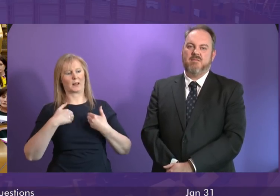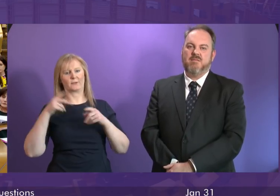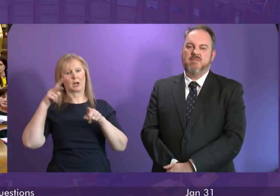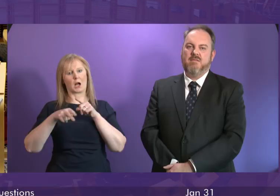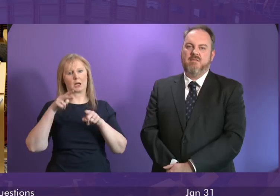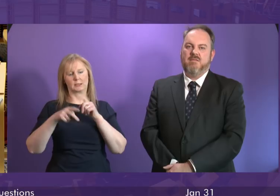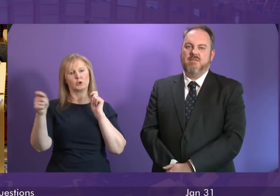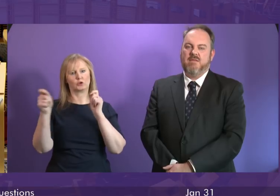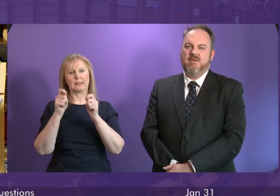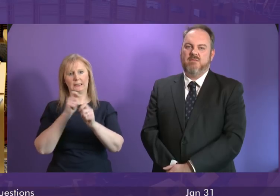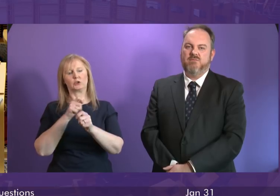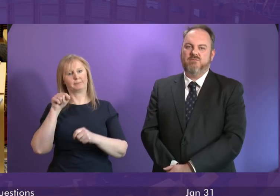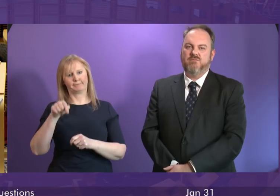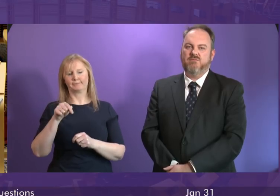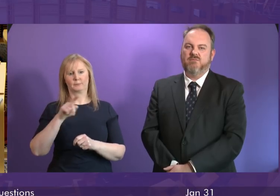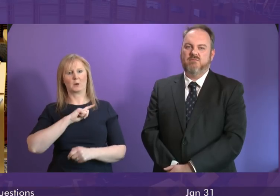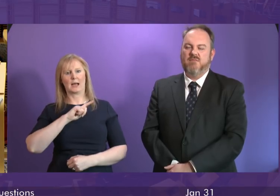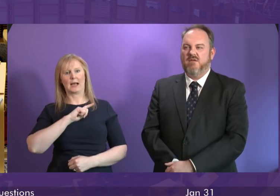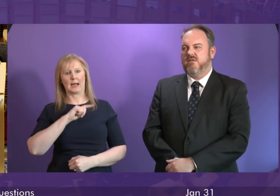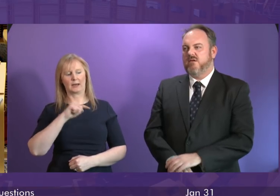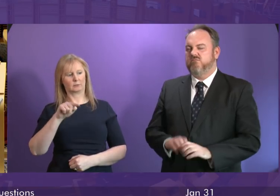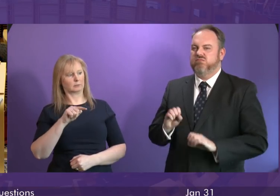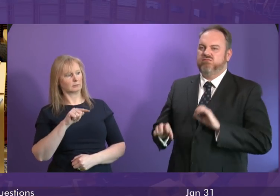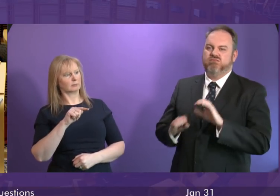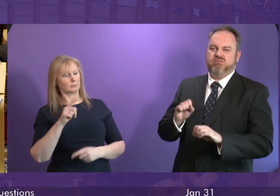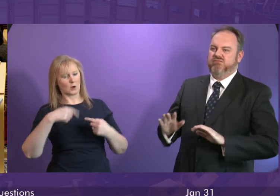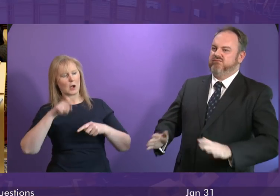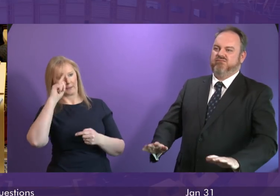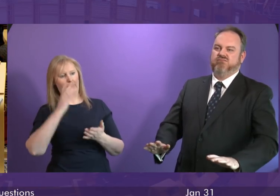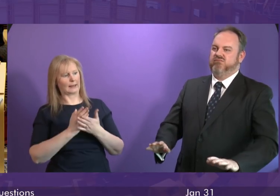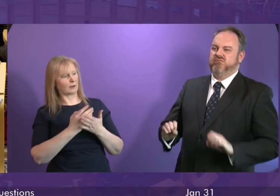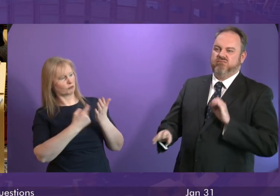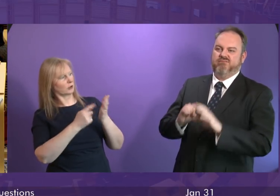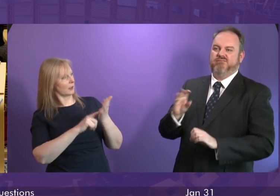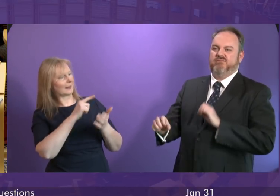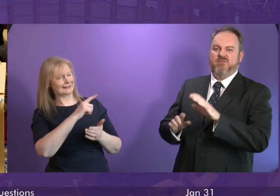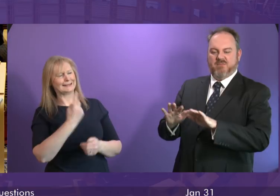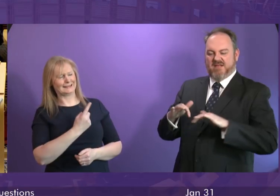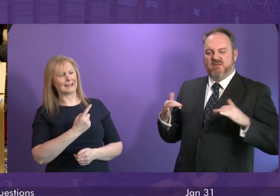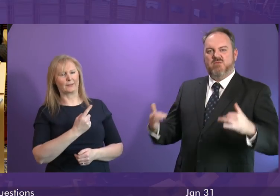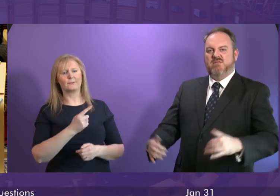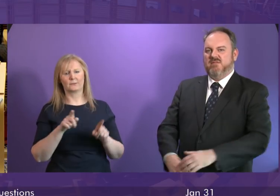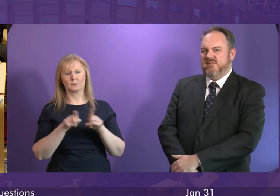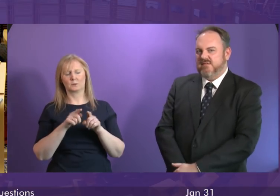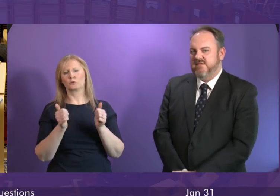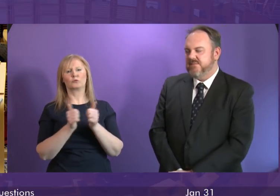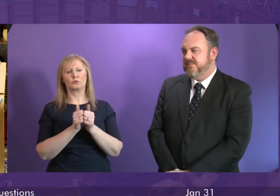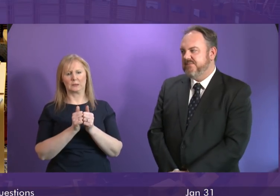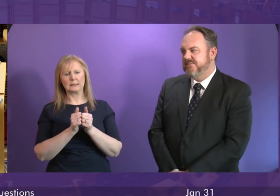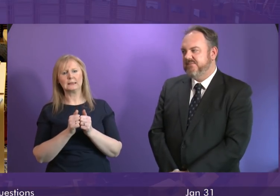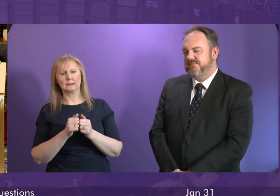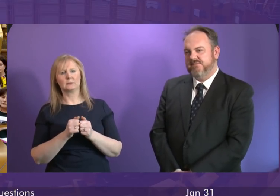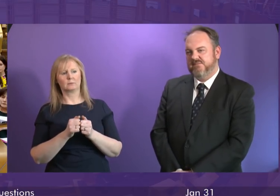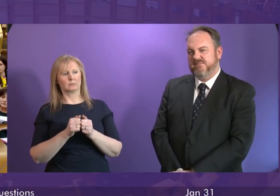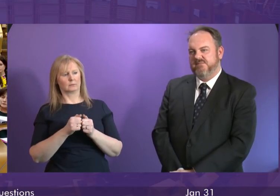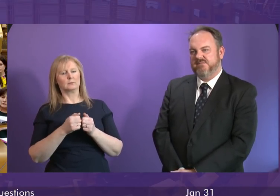everybody understands that I believe Richard Leonard in his heart understands that and if he joined with me in calling for